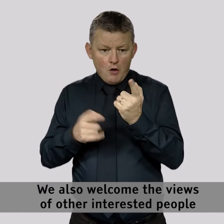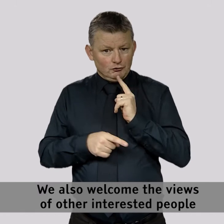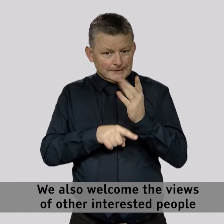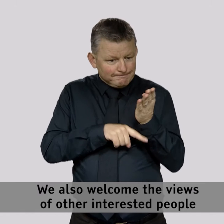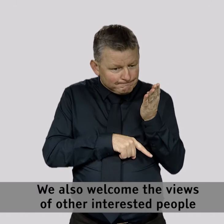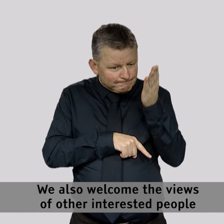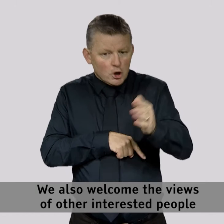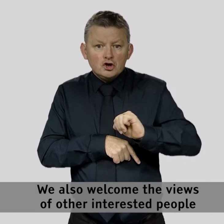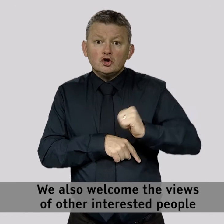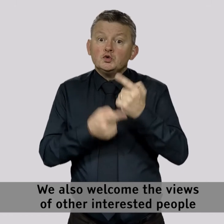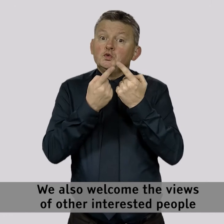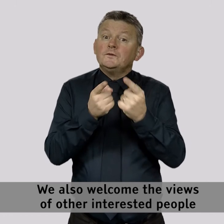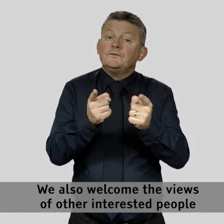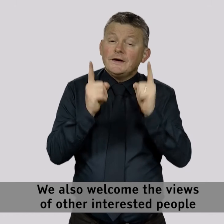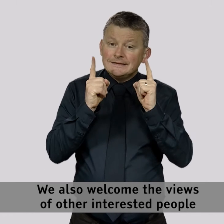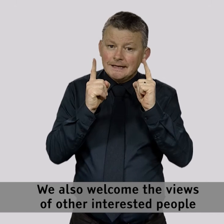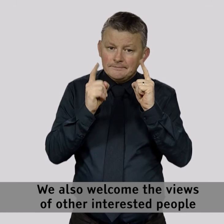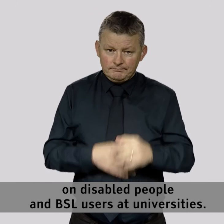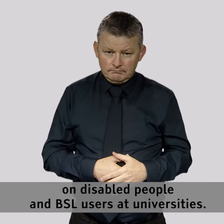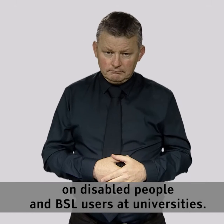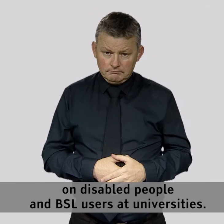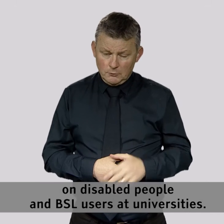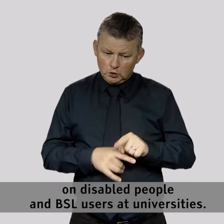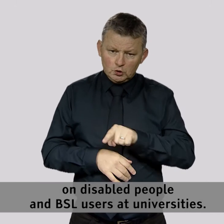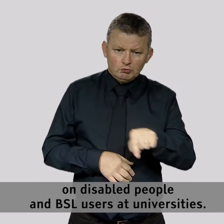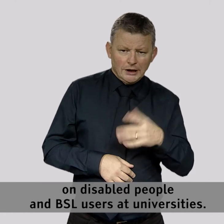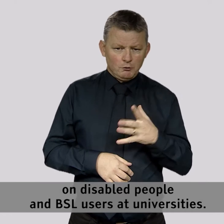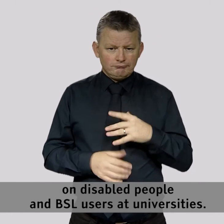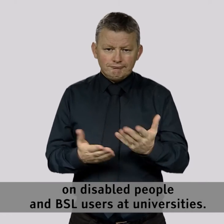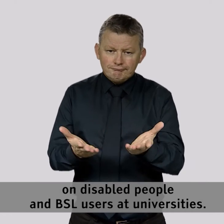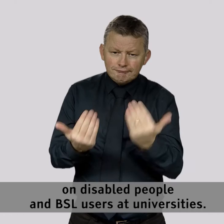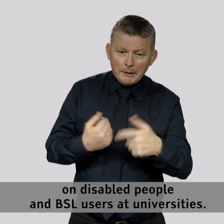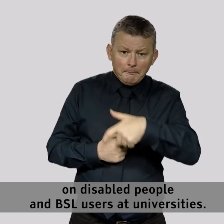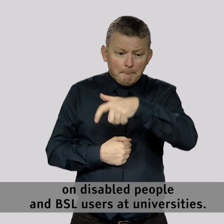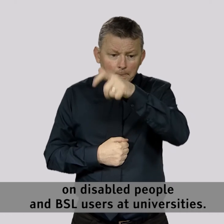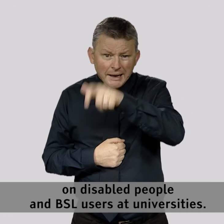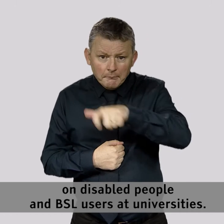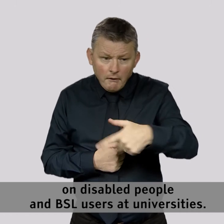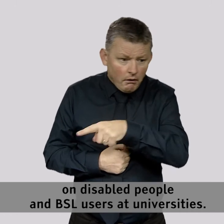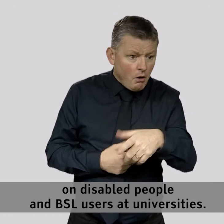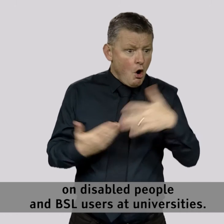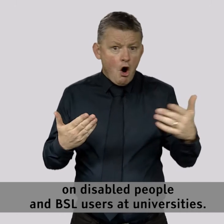also welcome the views of other interested people on disabled people and BSL users at universities.